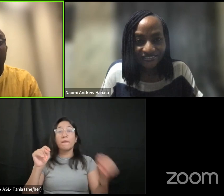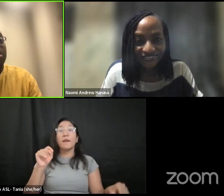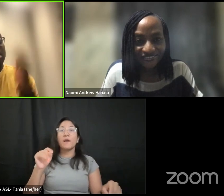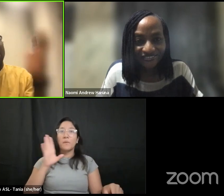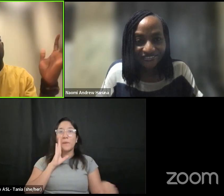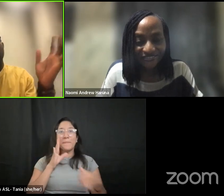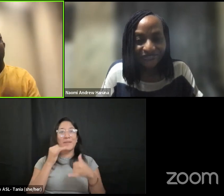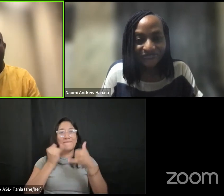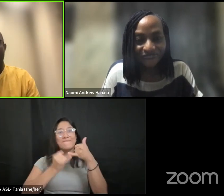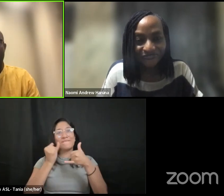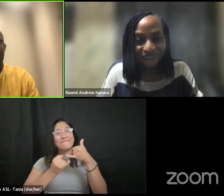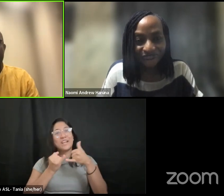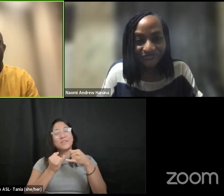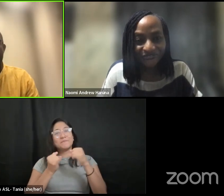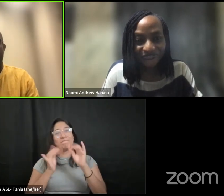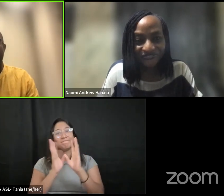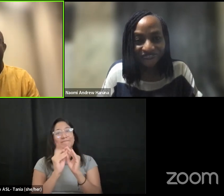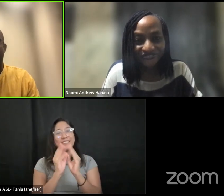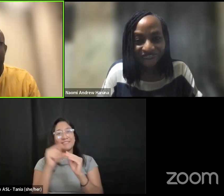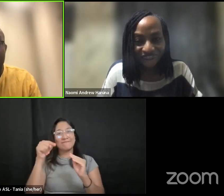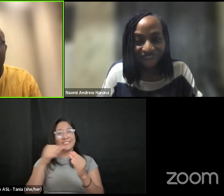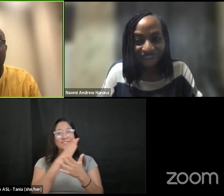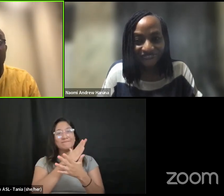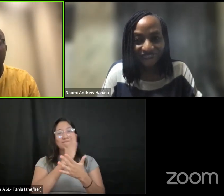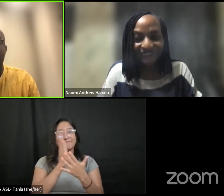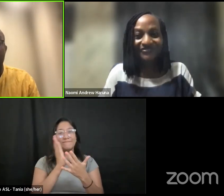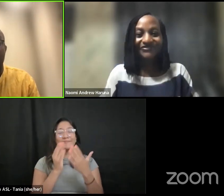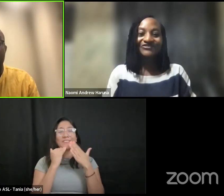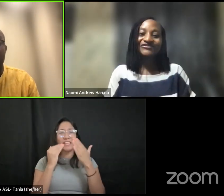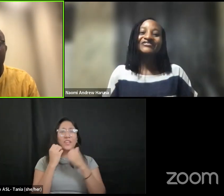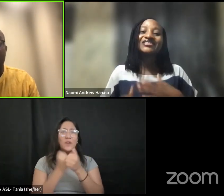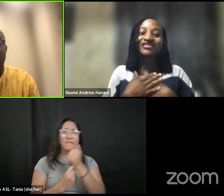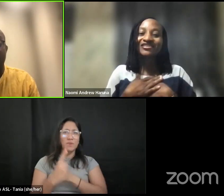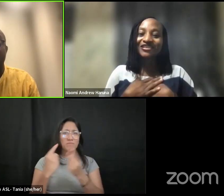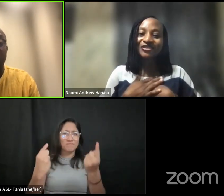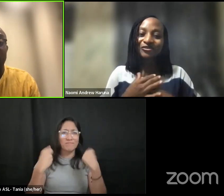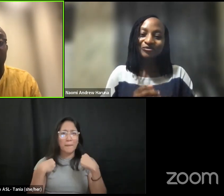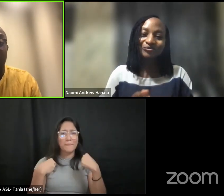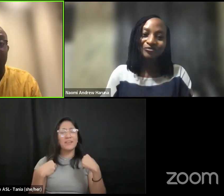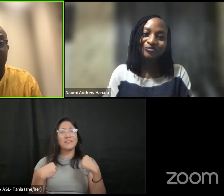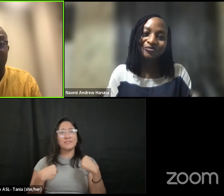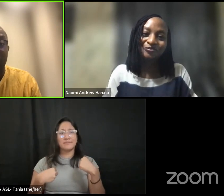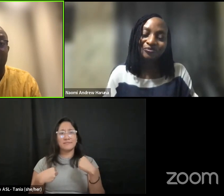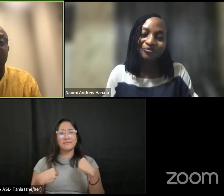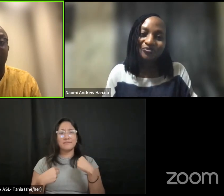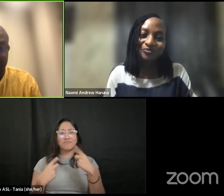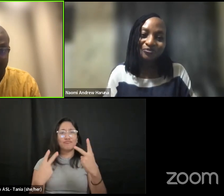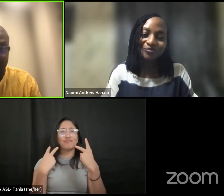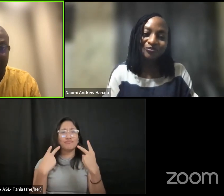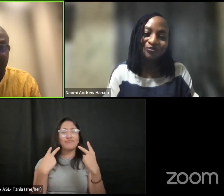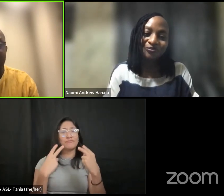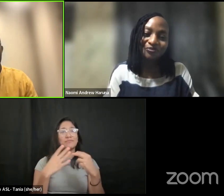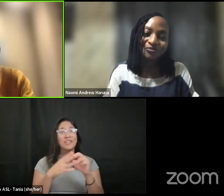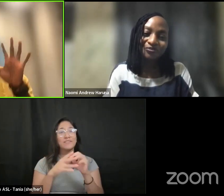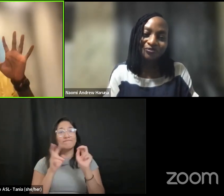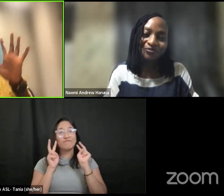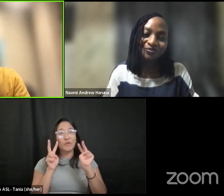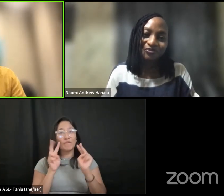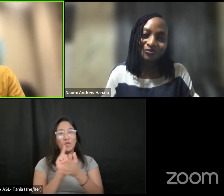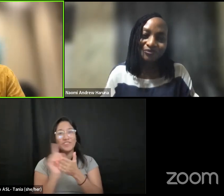this series with that thank you so much everyone and then thank you for being here and then i'm looking forward to having you all next week